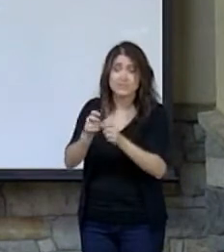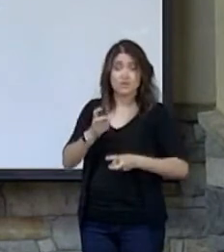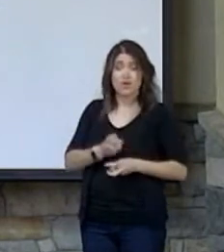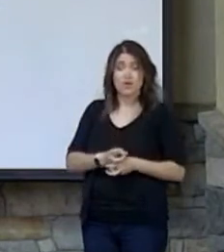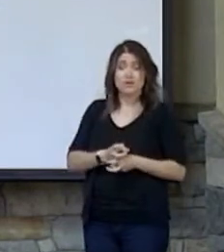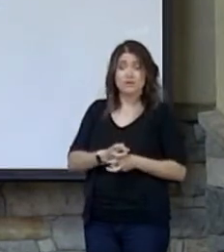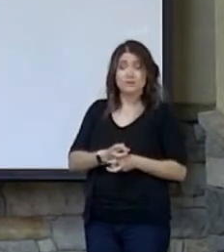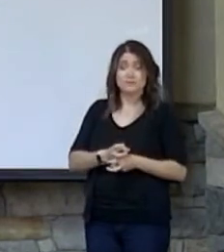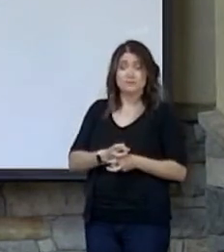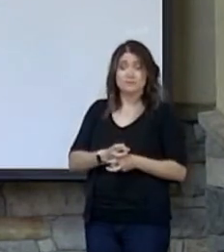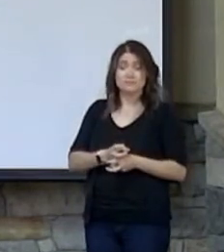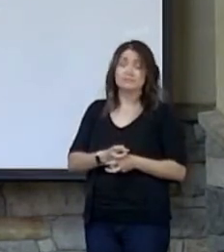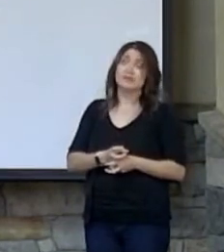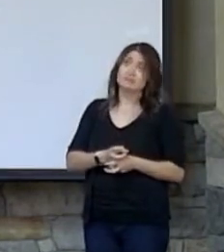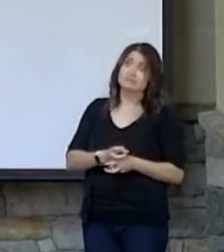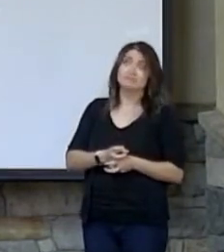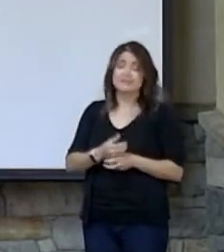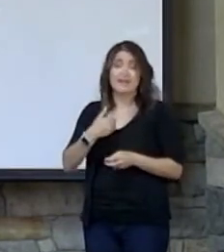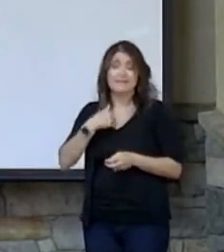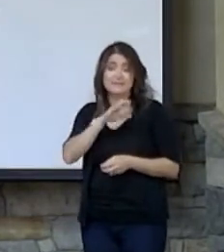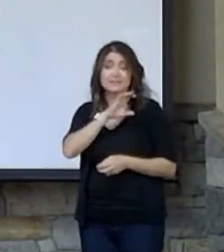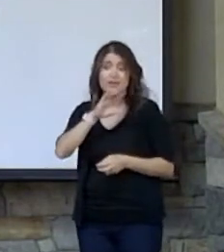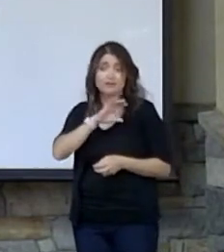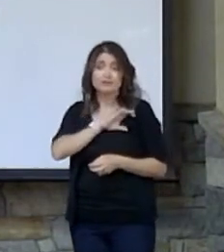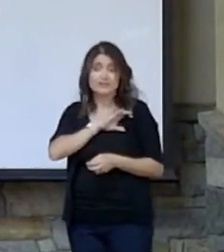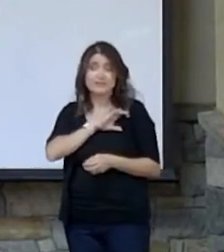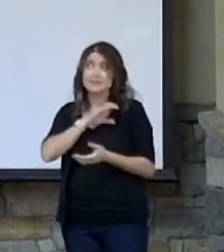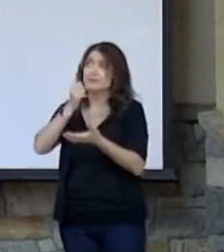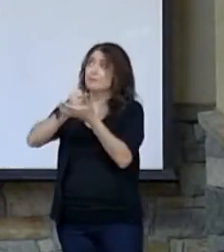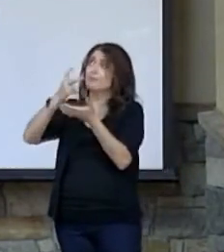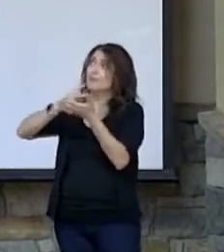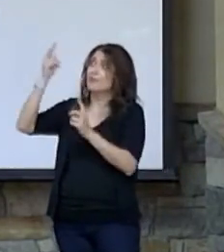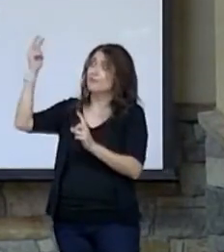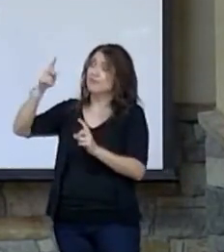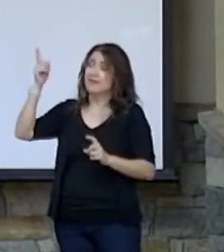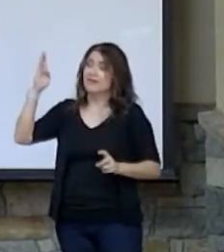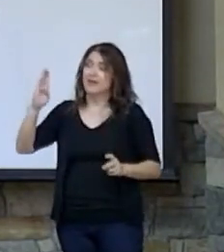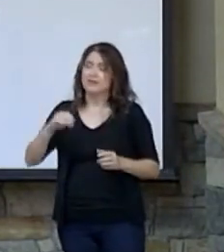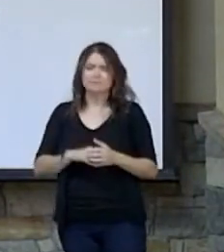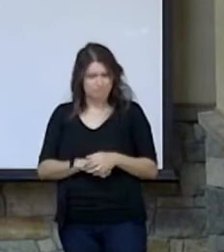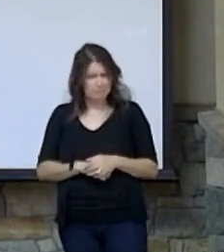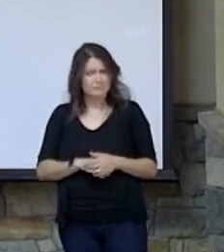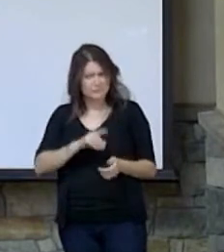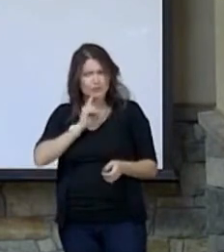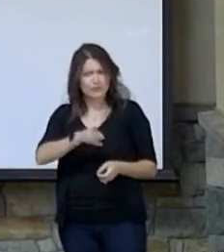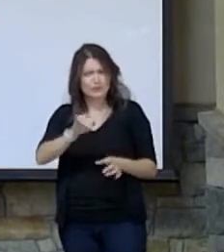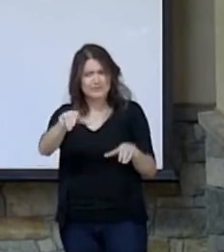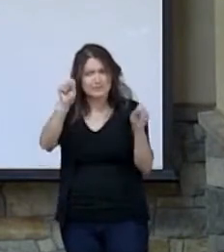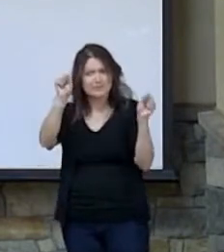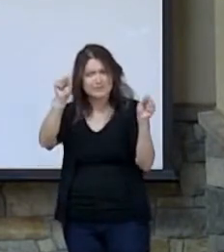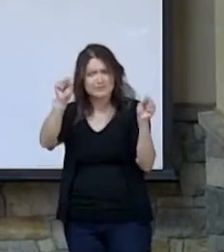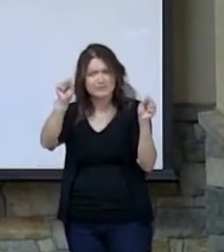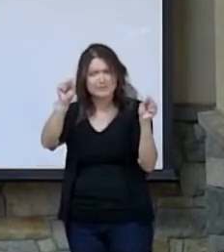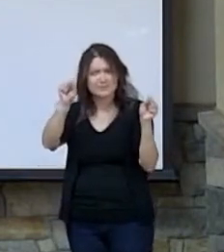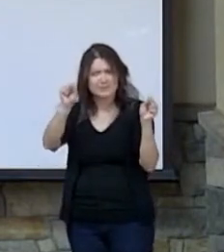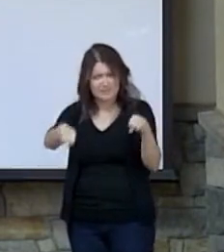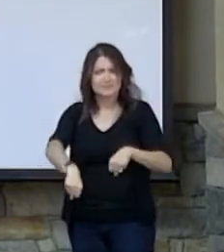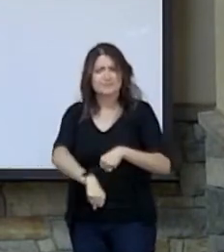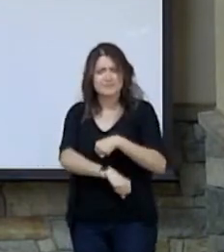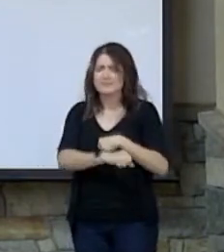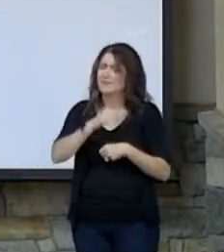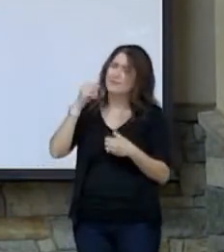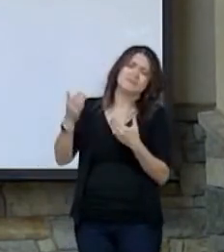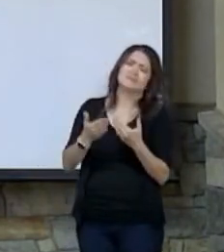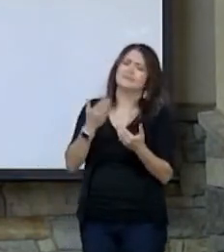to have these characteristics to be approved by God? You bet it is. It's not